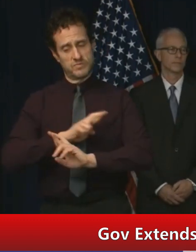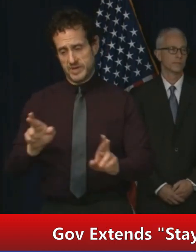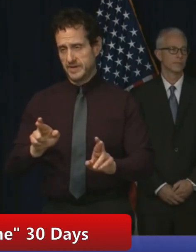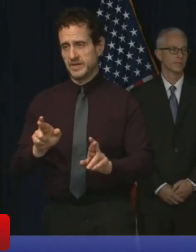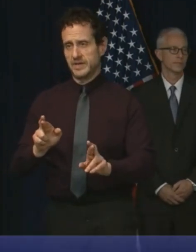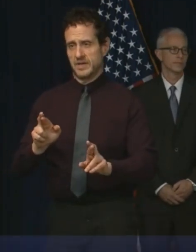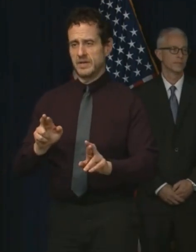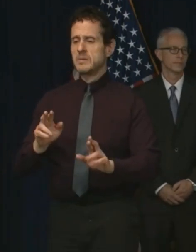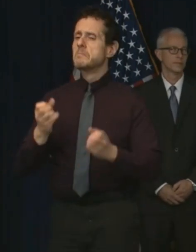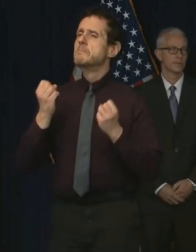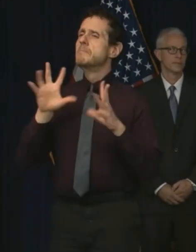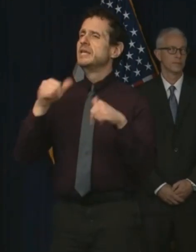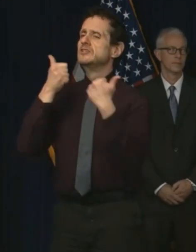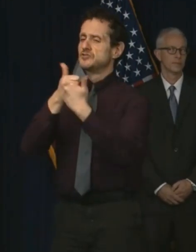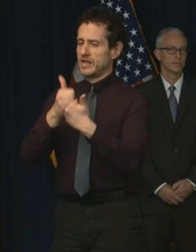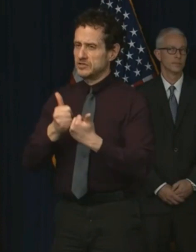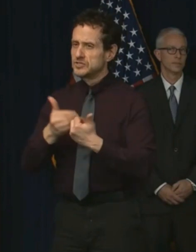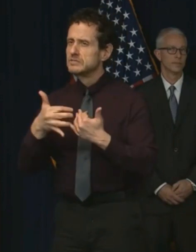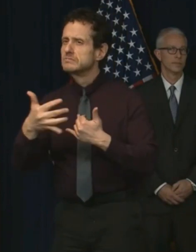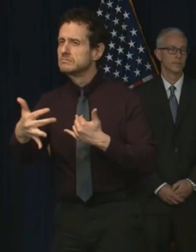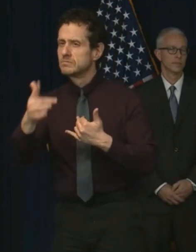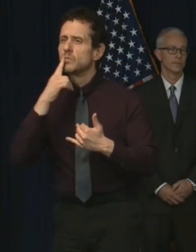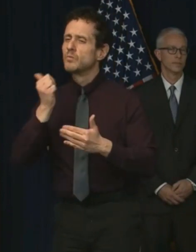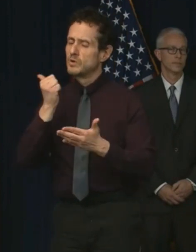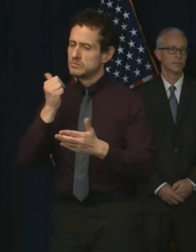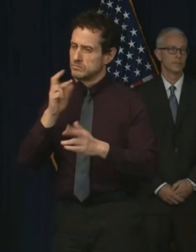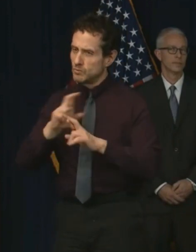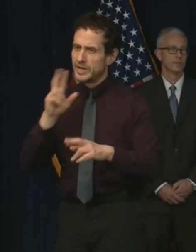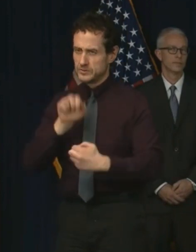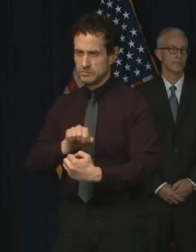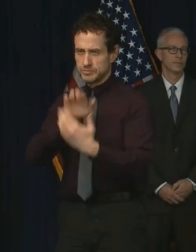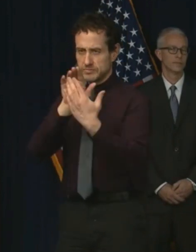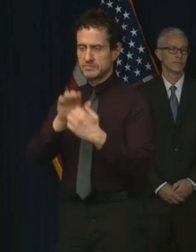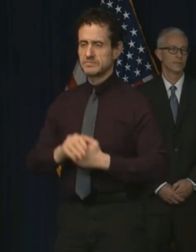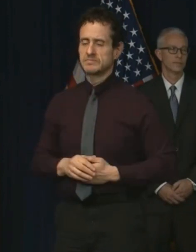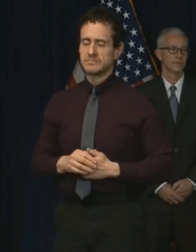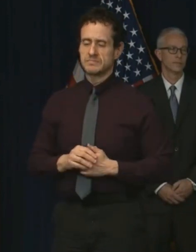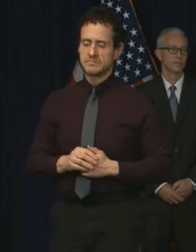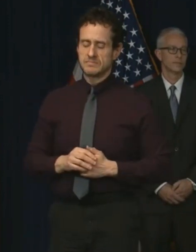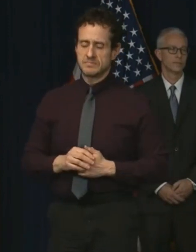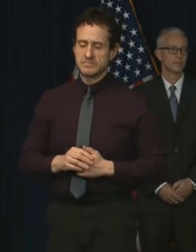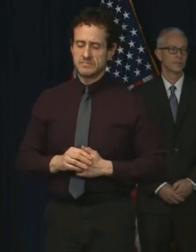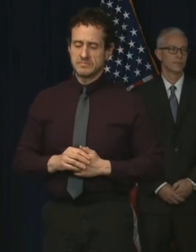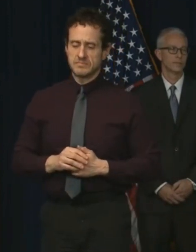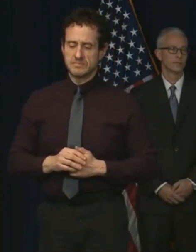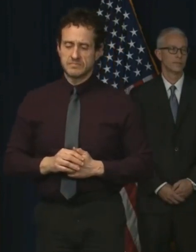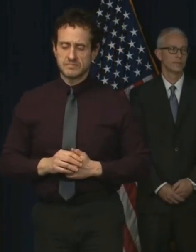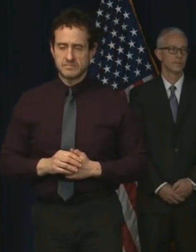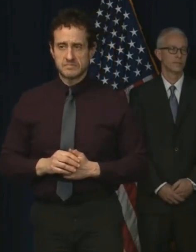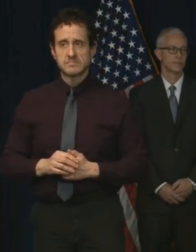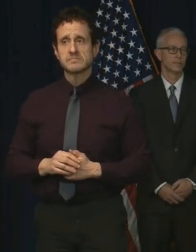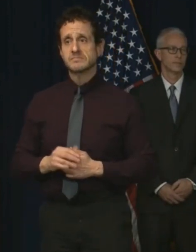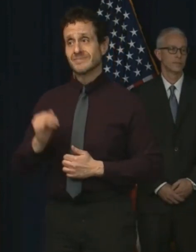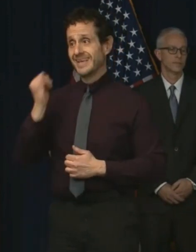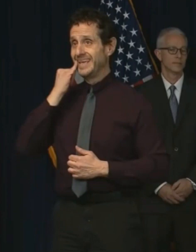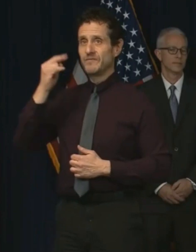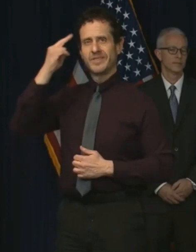challenges that lie ahead. Just as we heard, to pretend this crisis is anything less than dangerous.